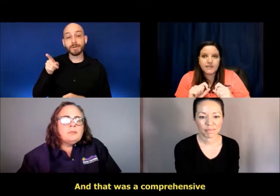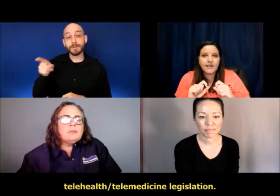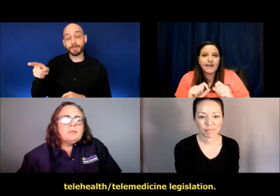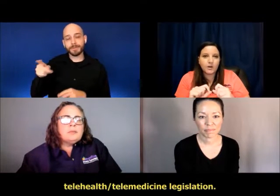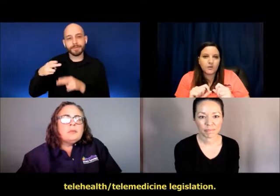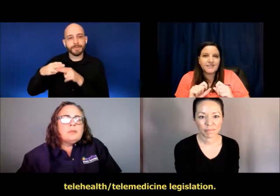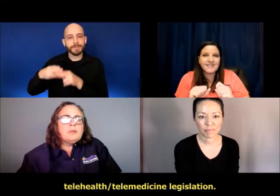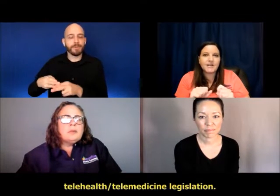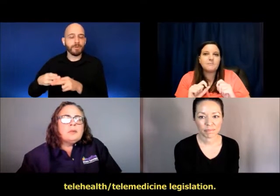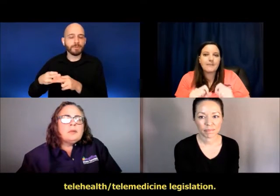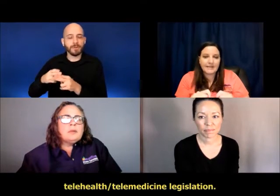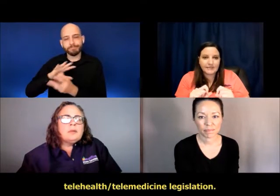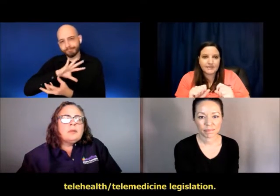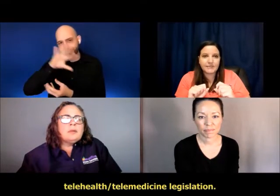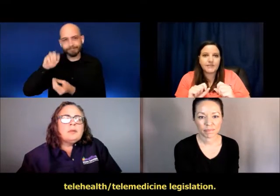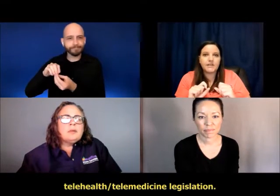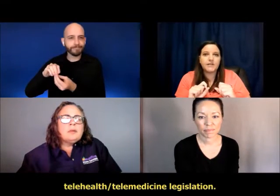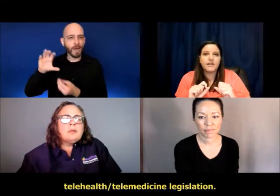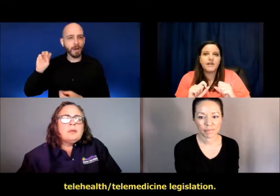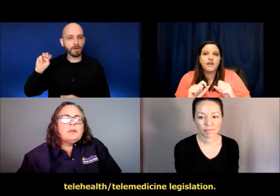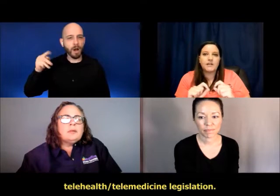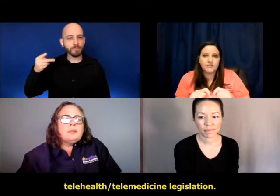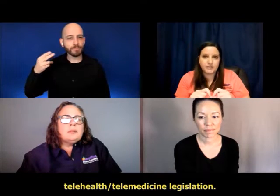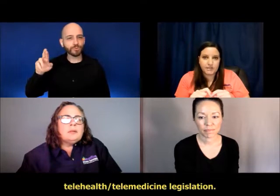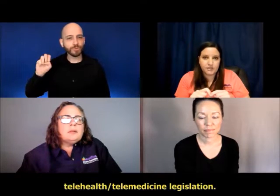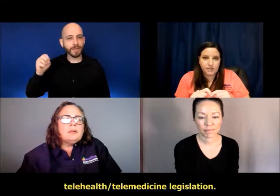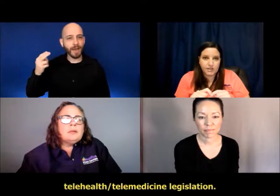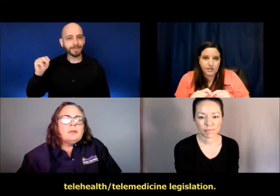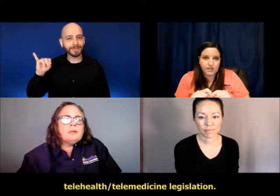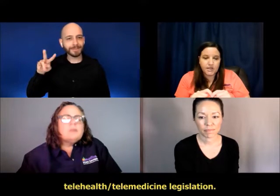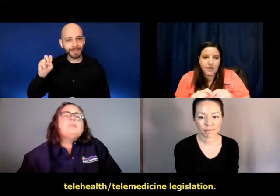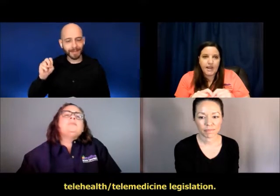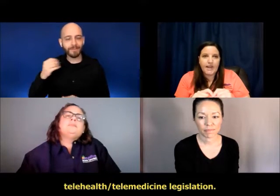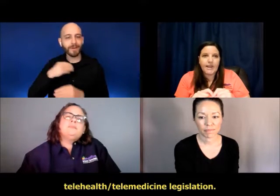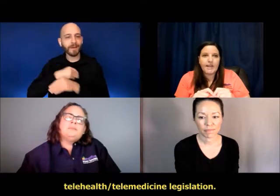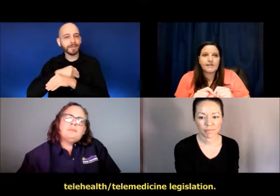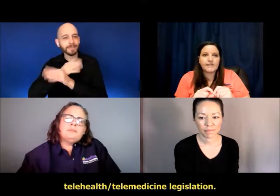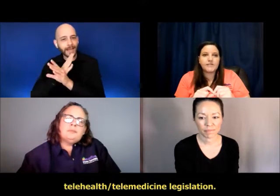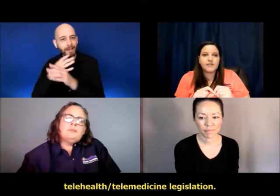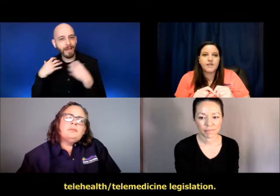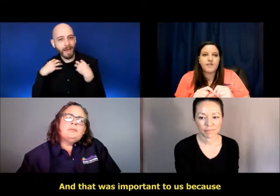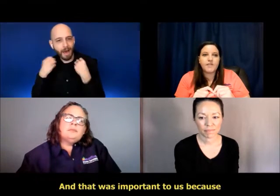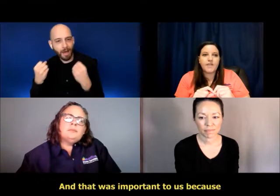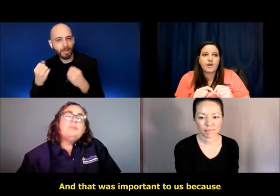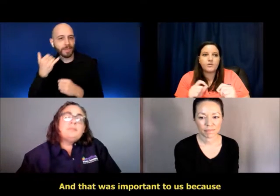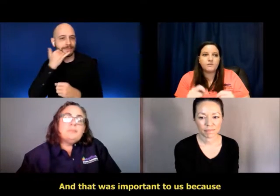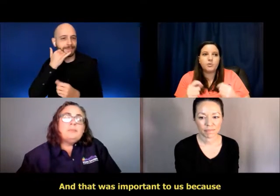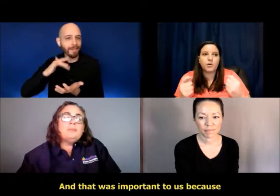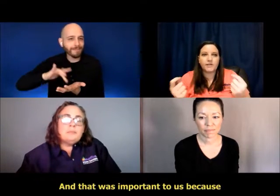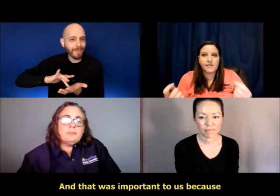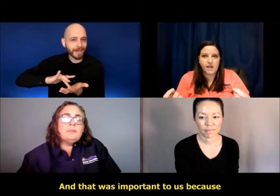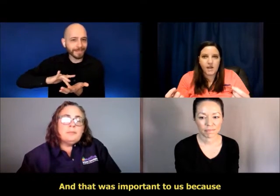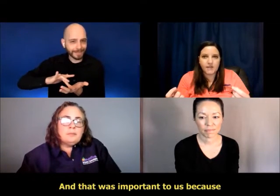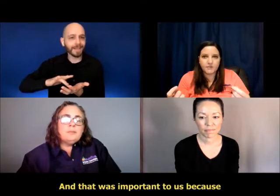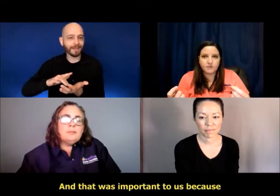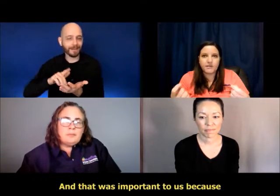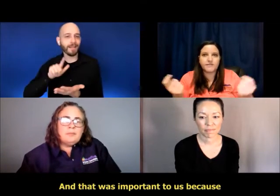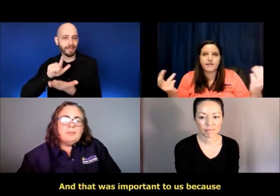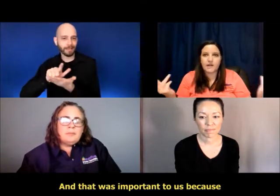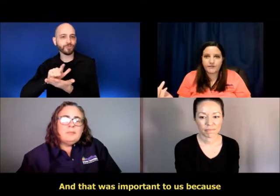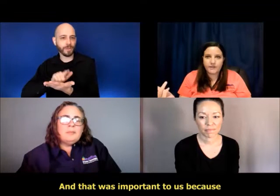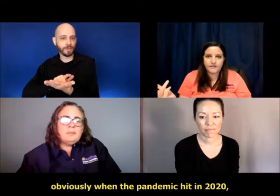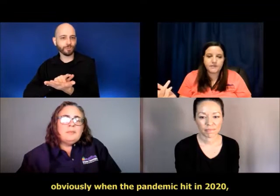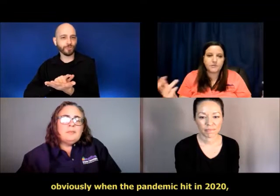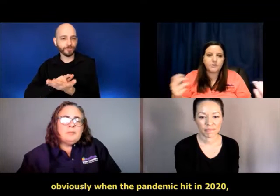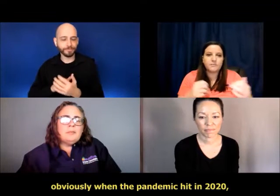telehealth, telemedicine legislation. And that was important to us